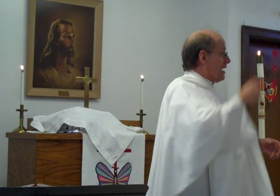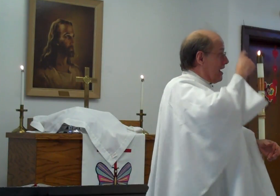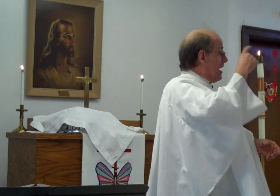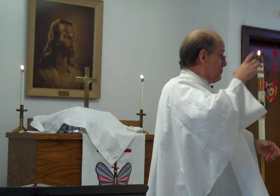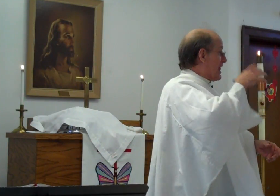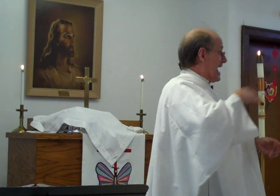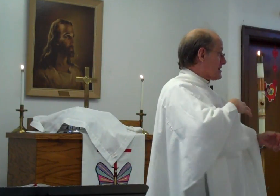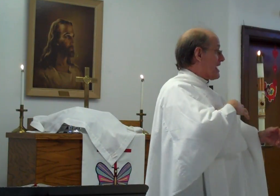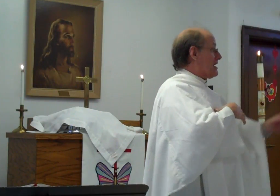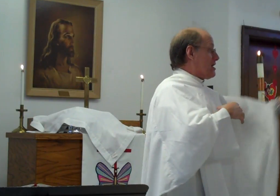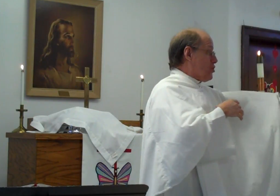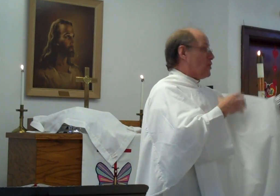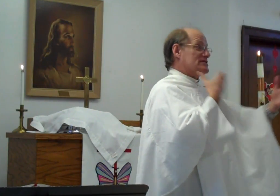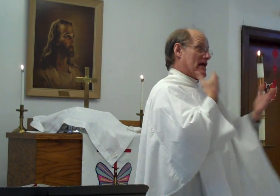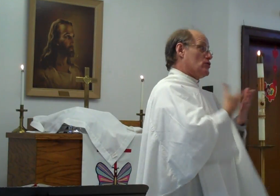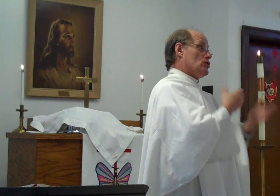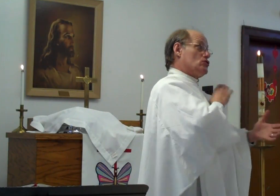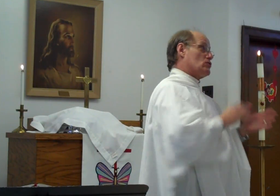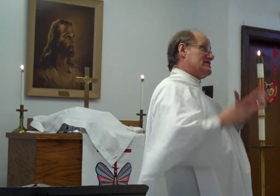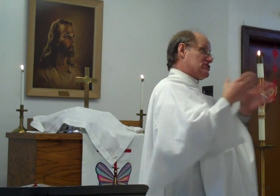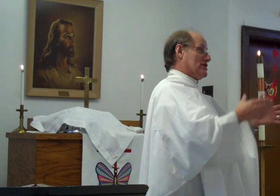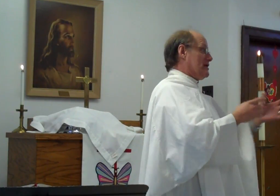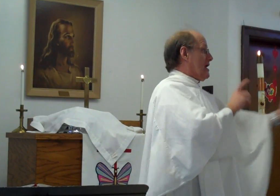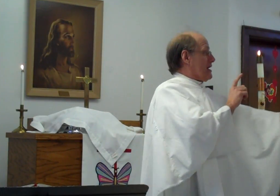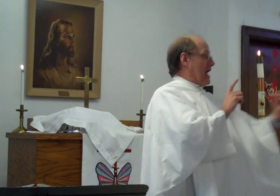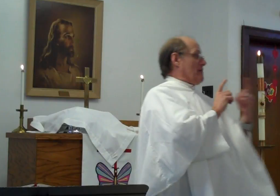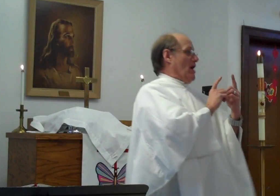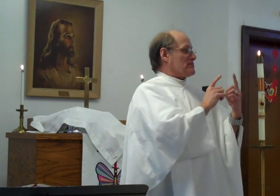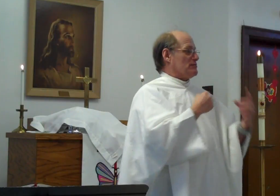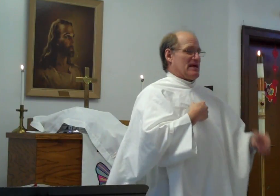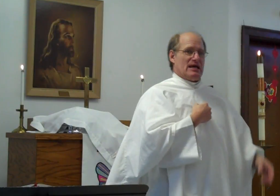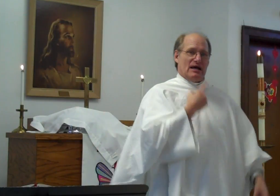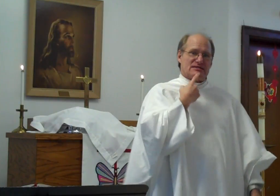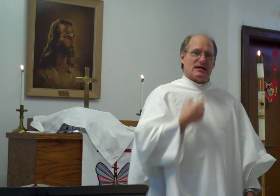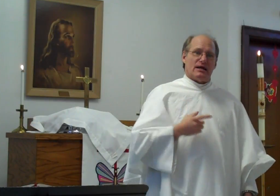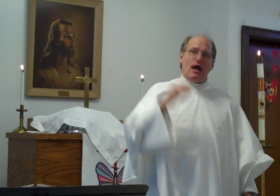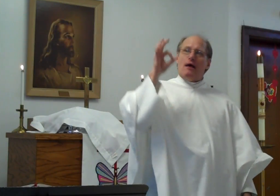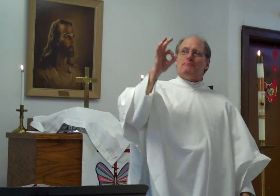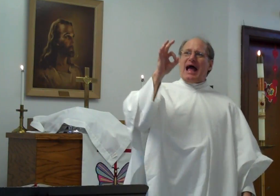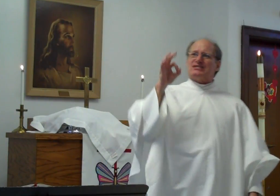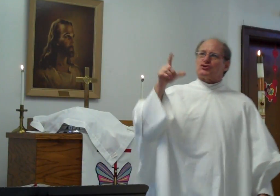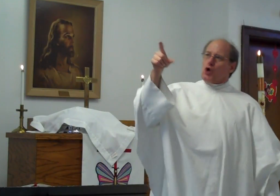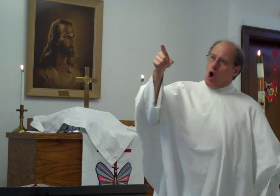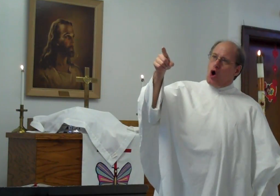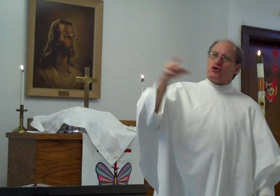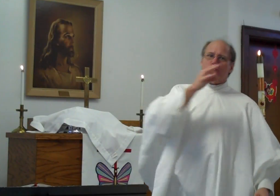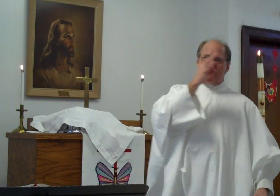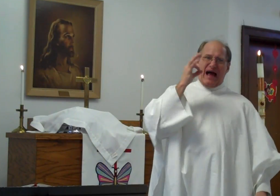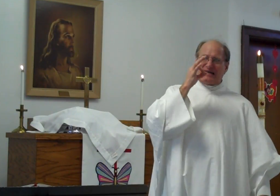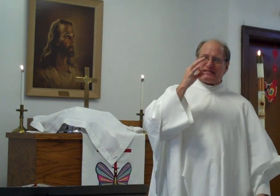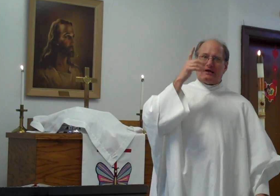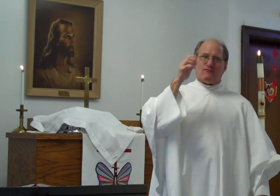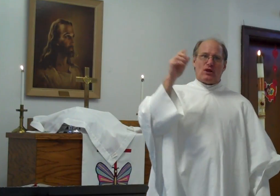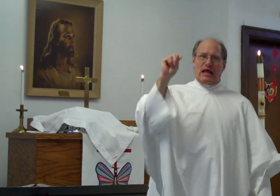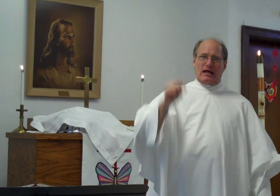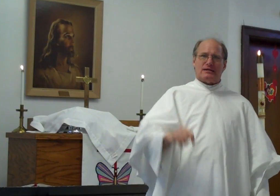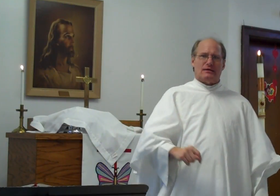A black lady who was a good Christian came up to me and said, Pastor, are you fasting for Lent?